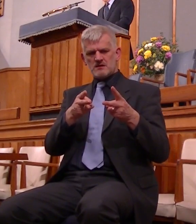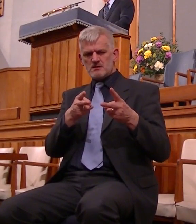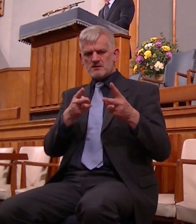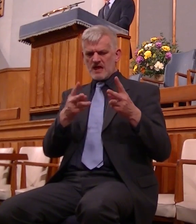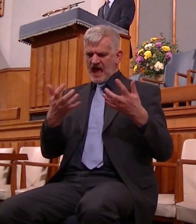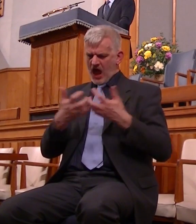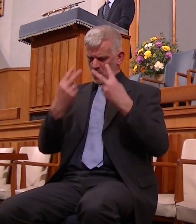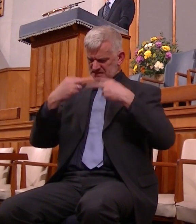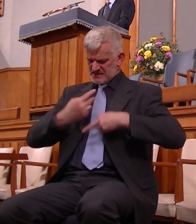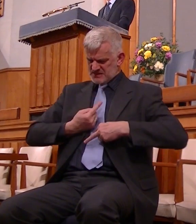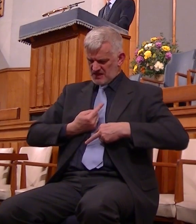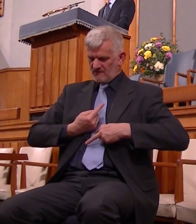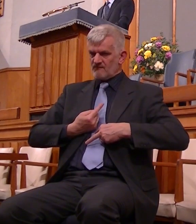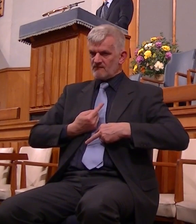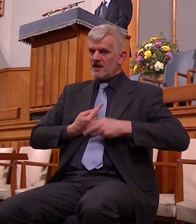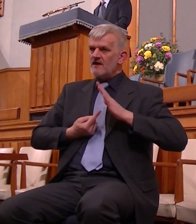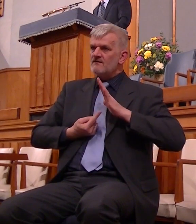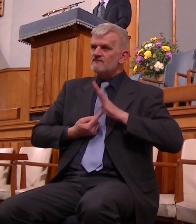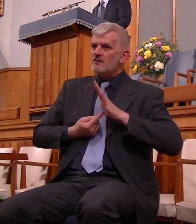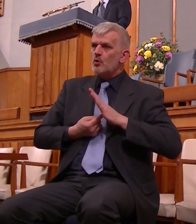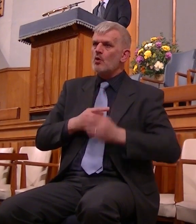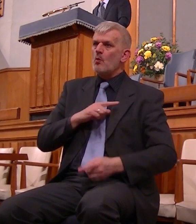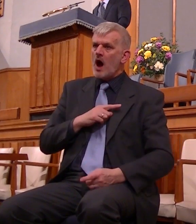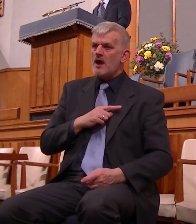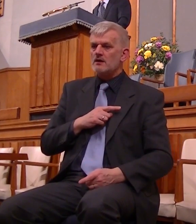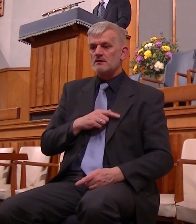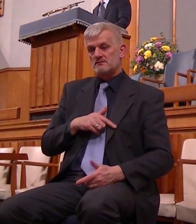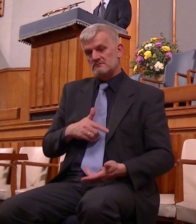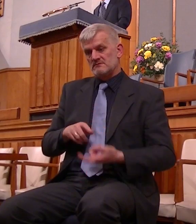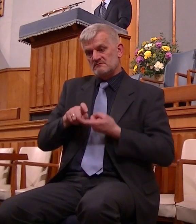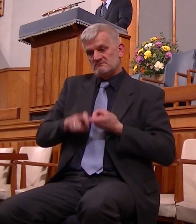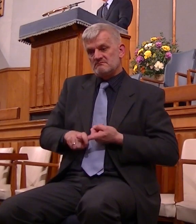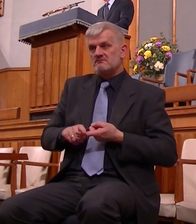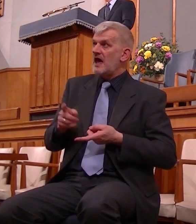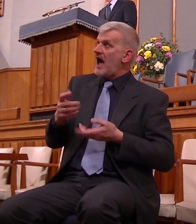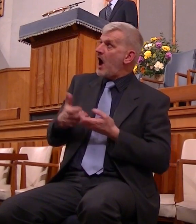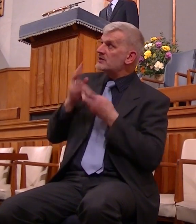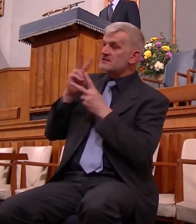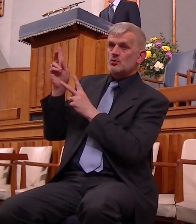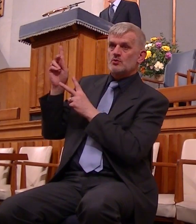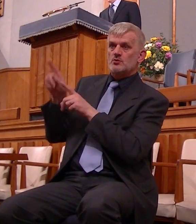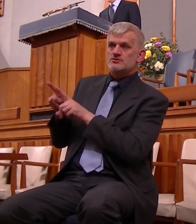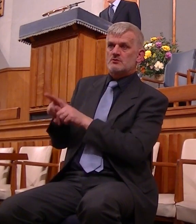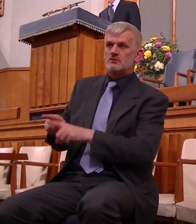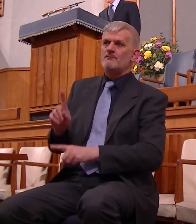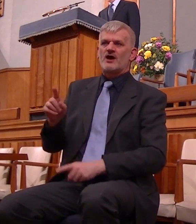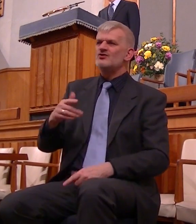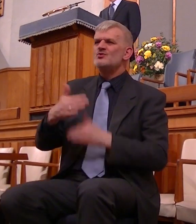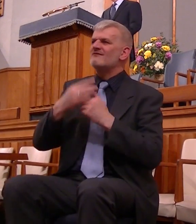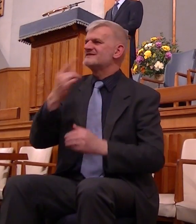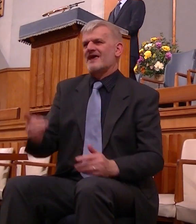we generally take the place of God that's how we see ourselves you never articulate this